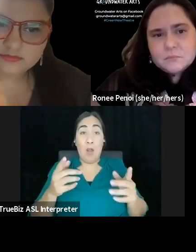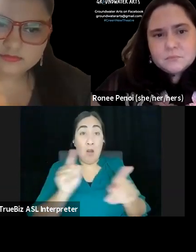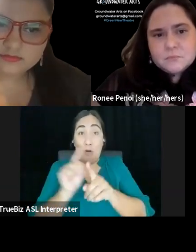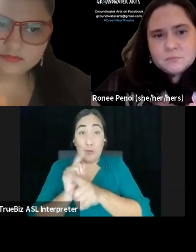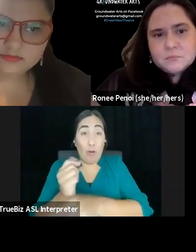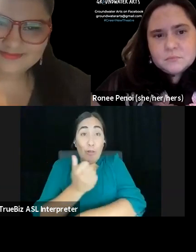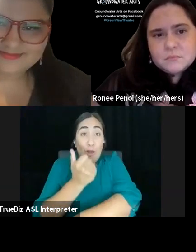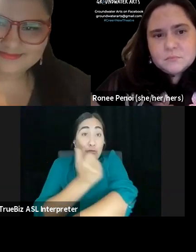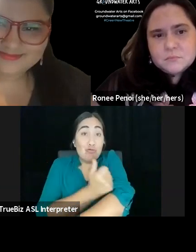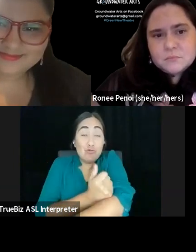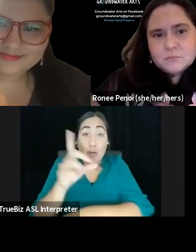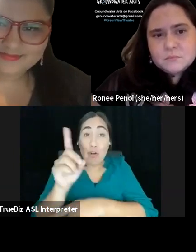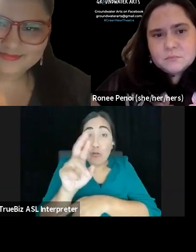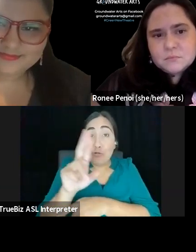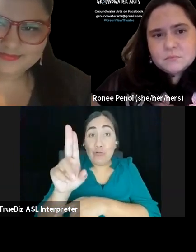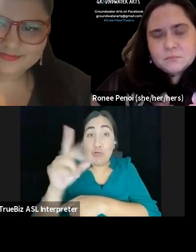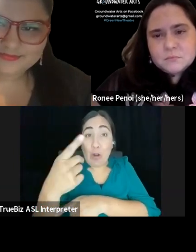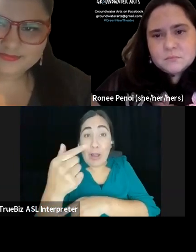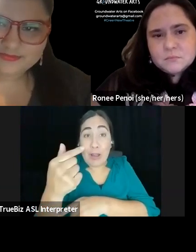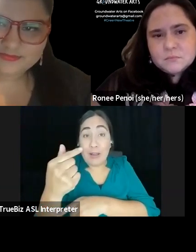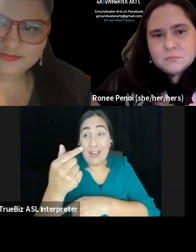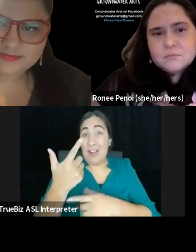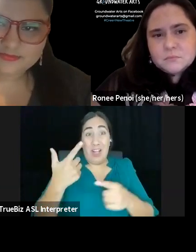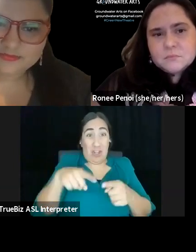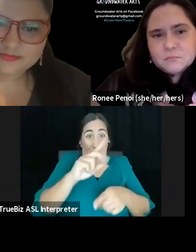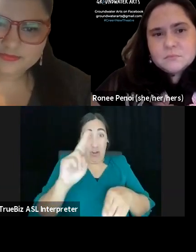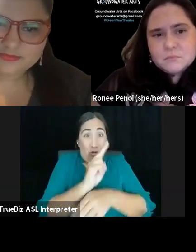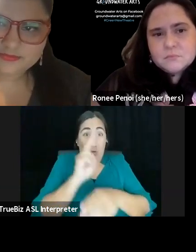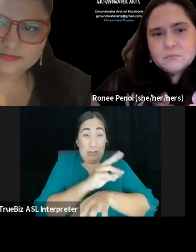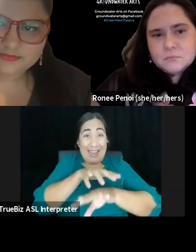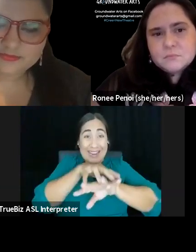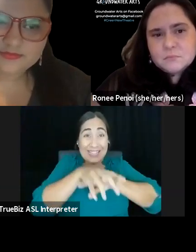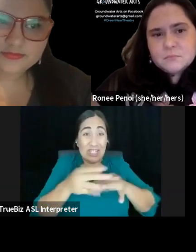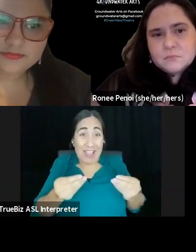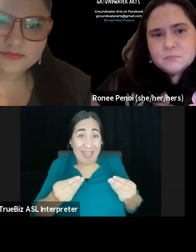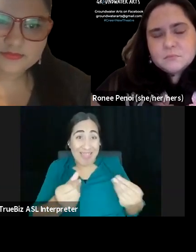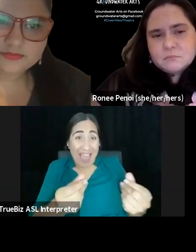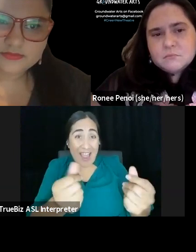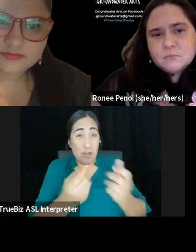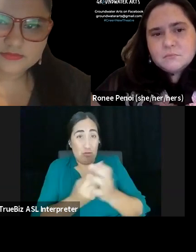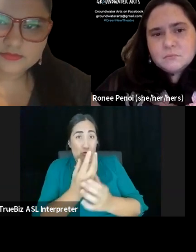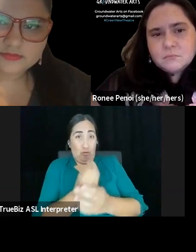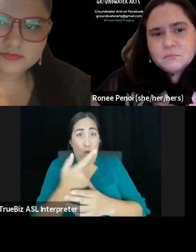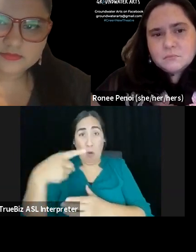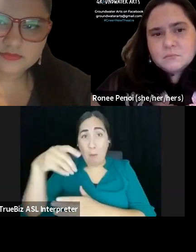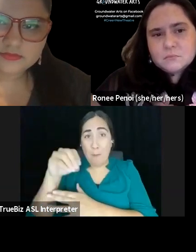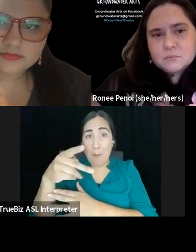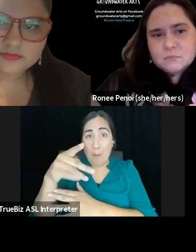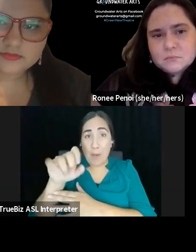using indigenous land to grow poppies. I mean, it like, and to bring it a little bit back to theater, I guess,